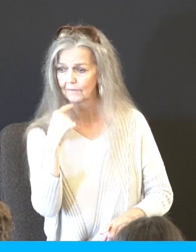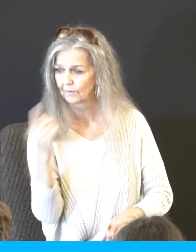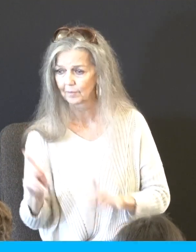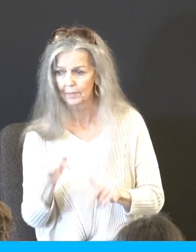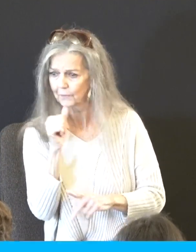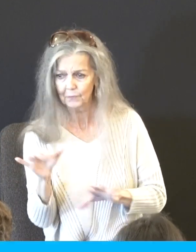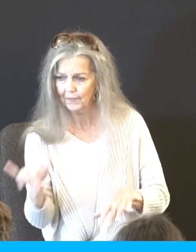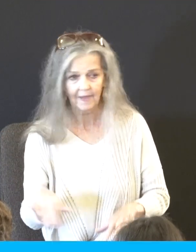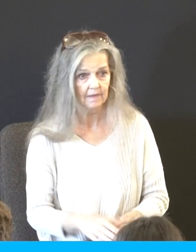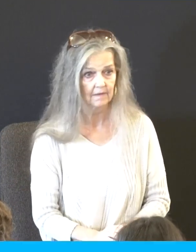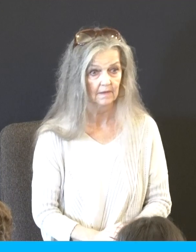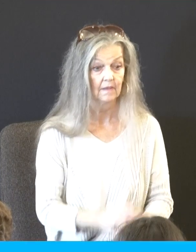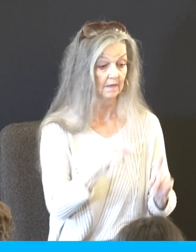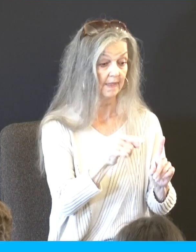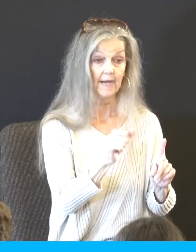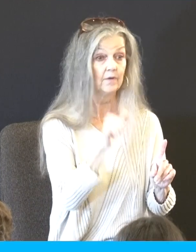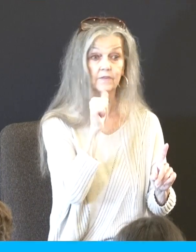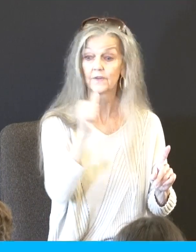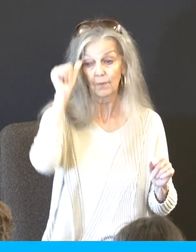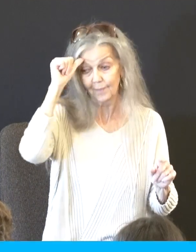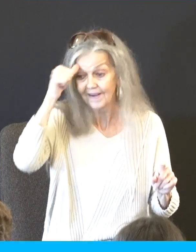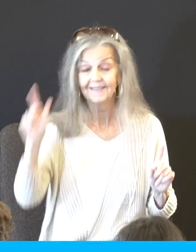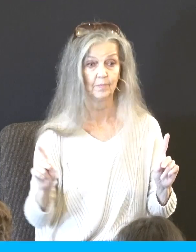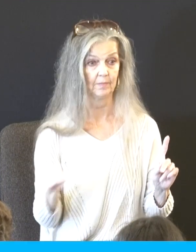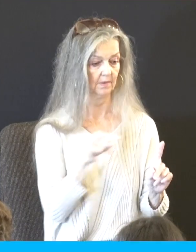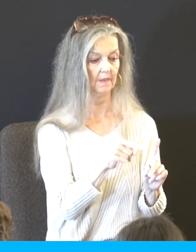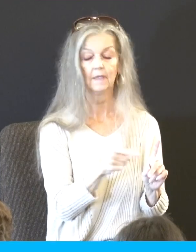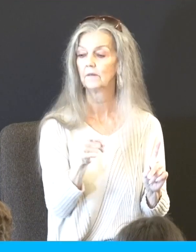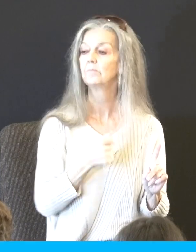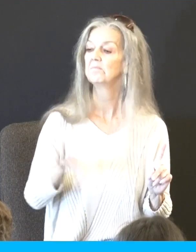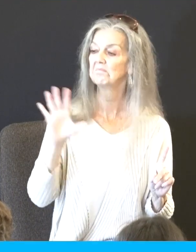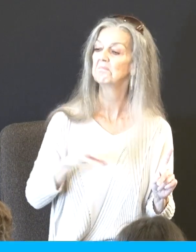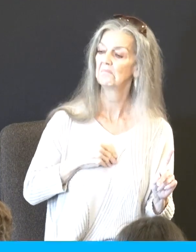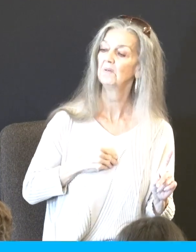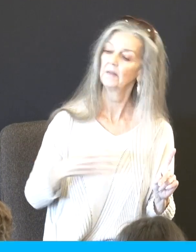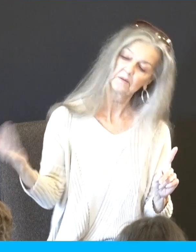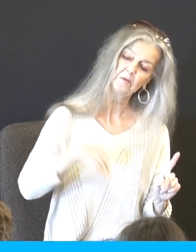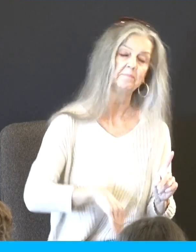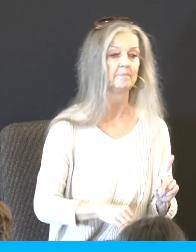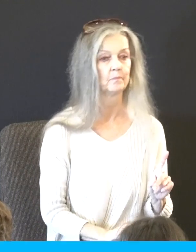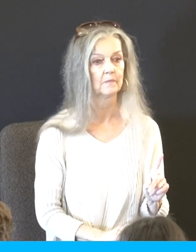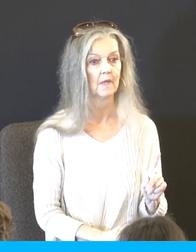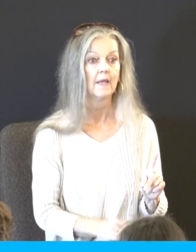Rather than tell them what the word of God says, he gives the people what they want. And in giving the people what they want,